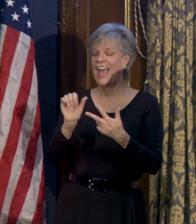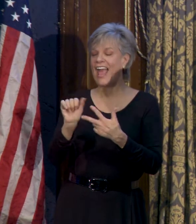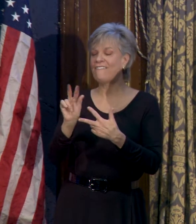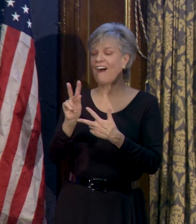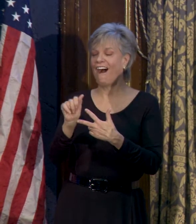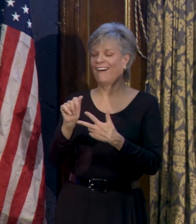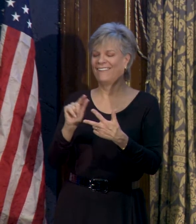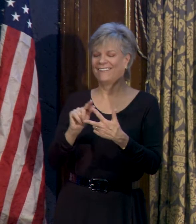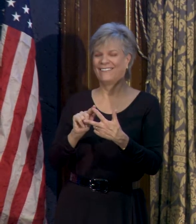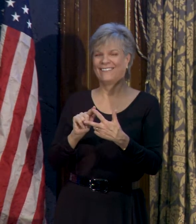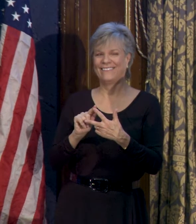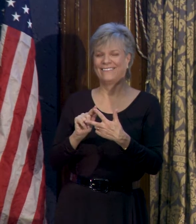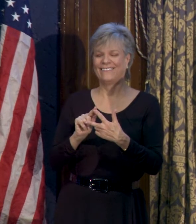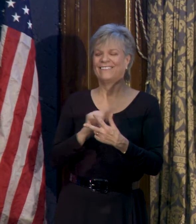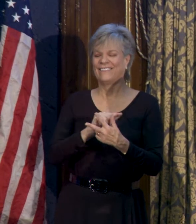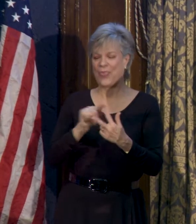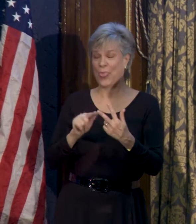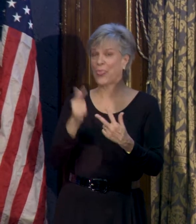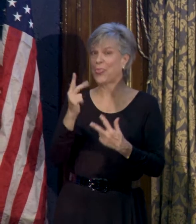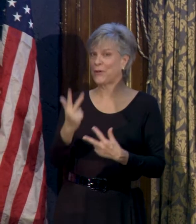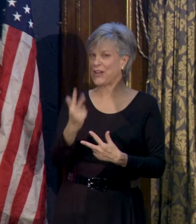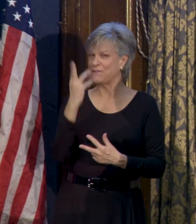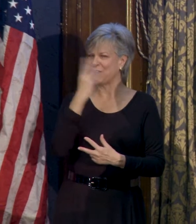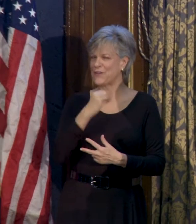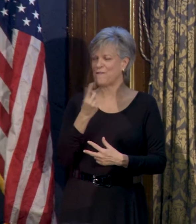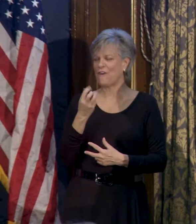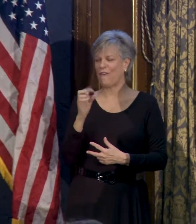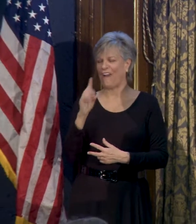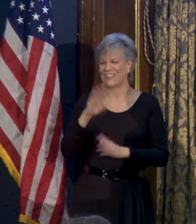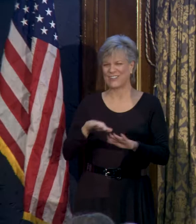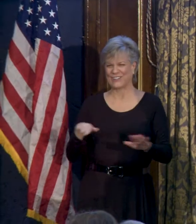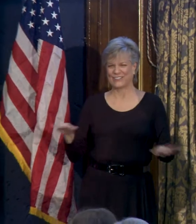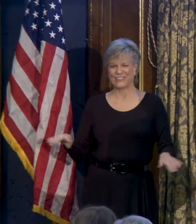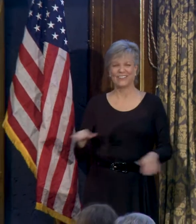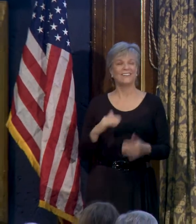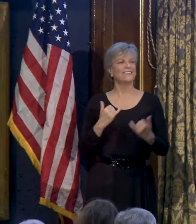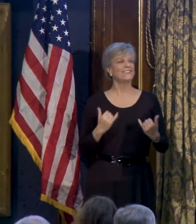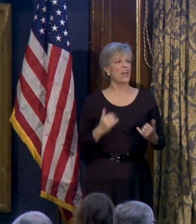Ladies and gentlemen, Tony Preckwinkle. Madam President.